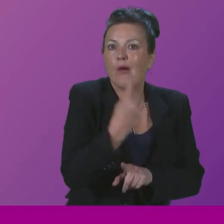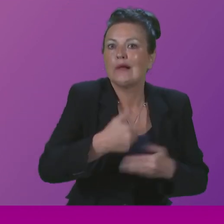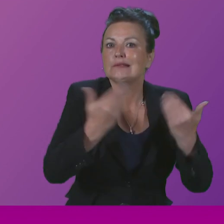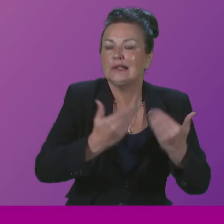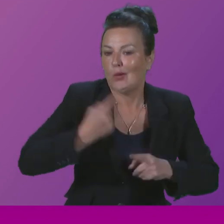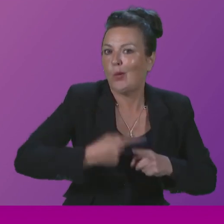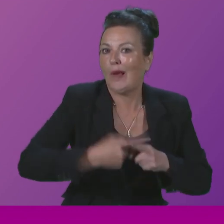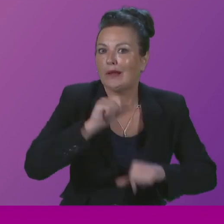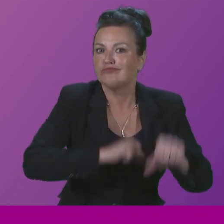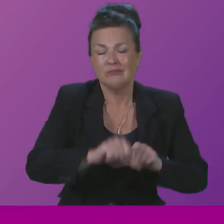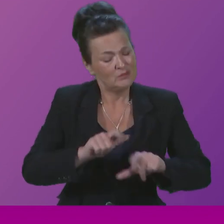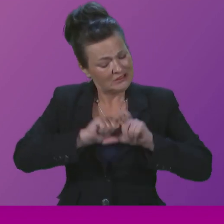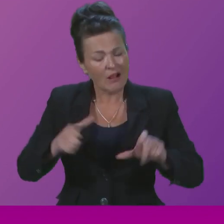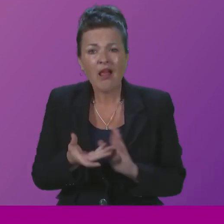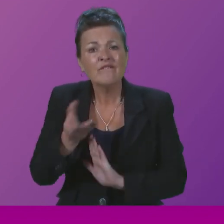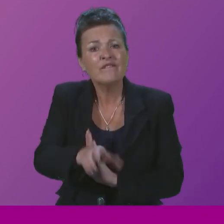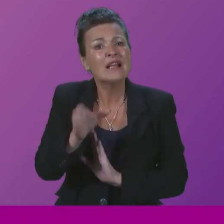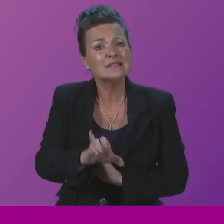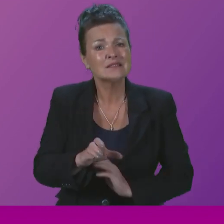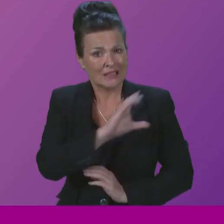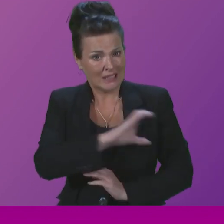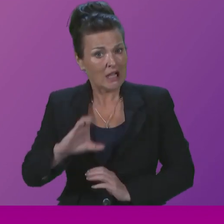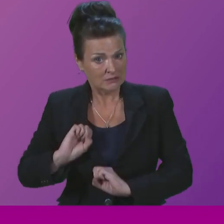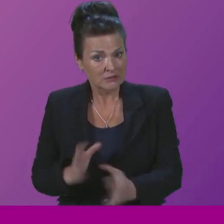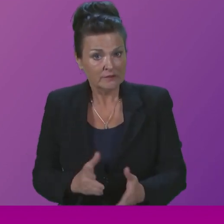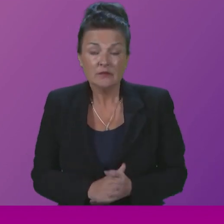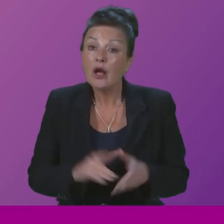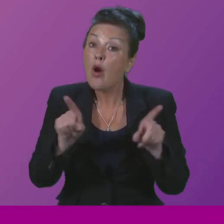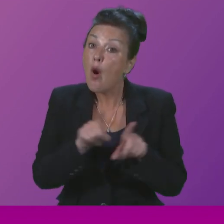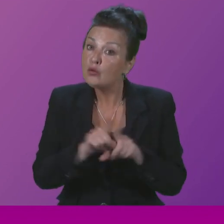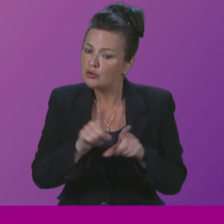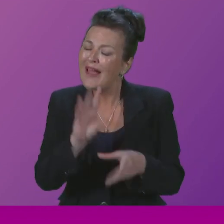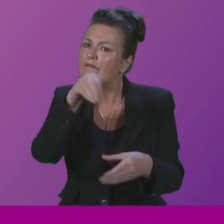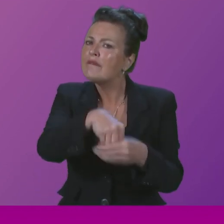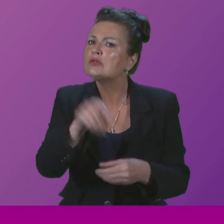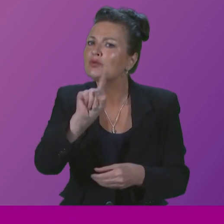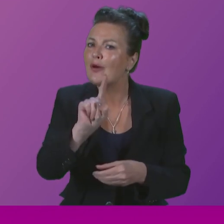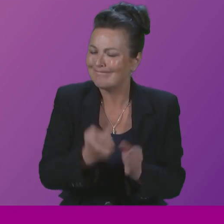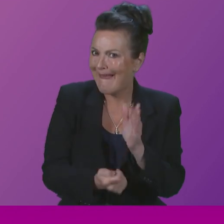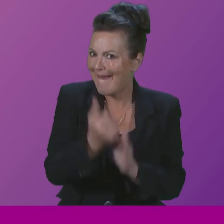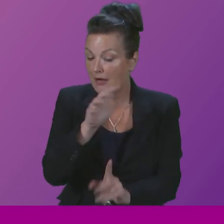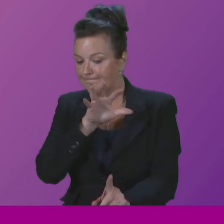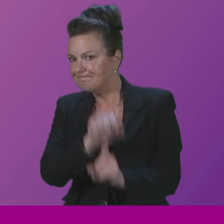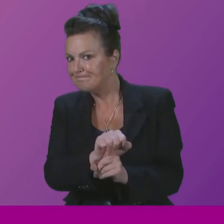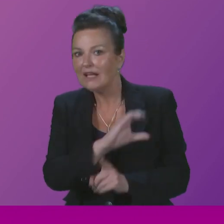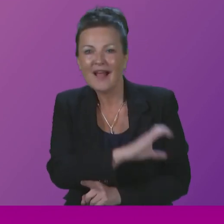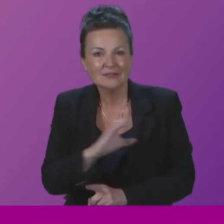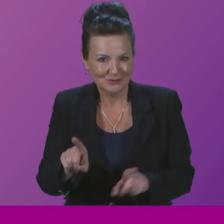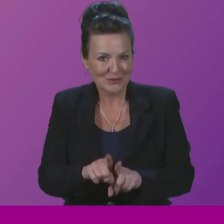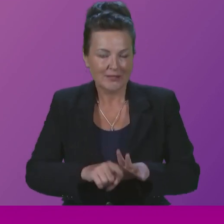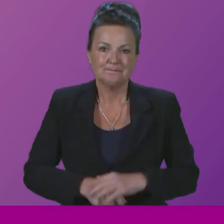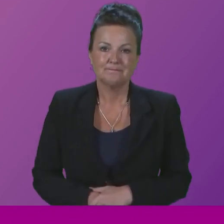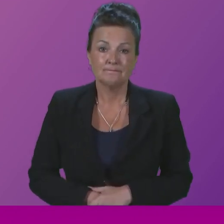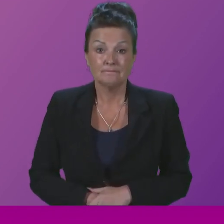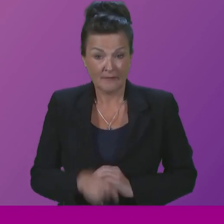we continue to invest in cancer services and we continue to invest, of course, in the early diagnosis of cancer. So, these issues